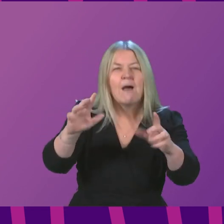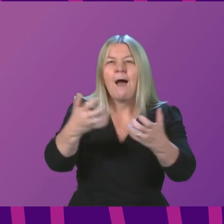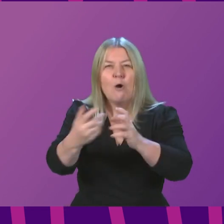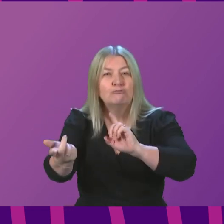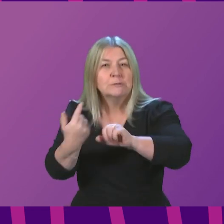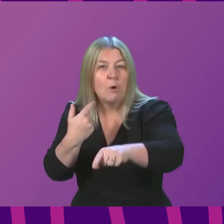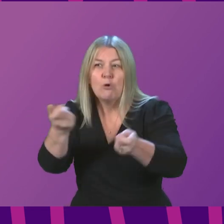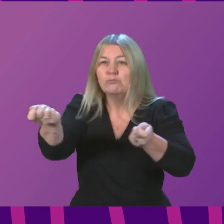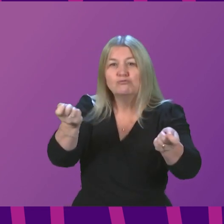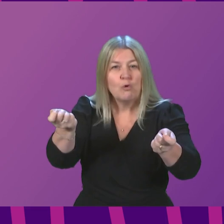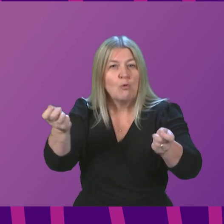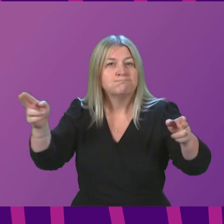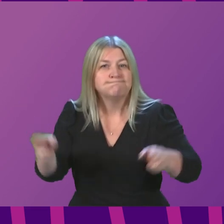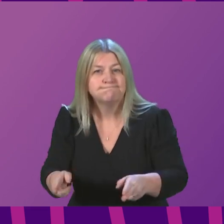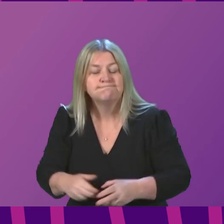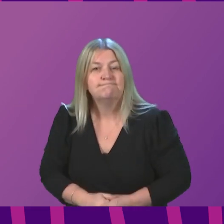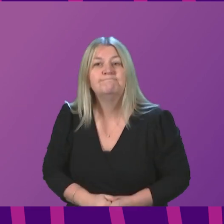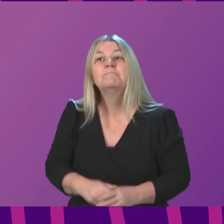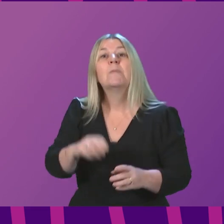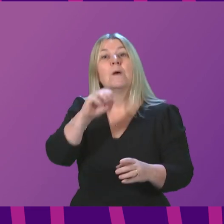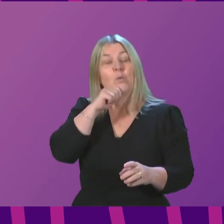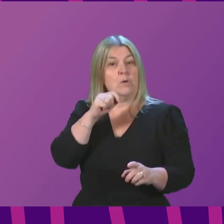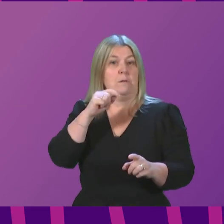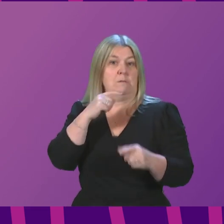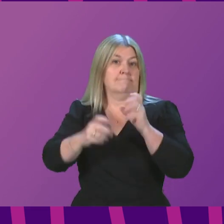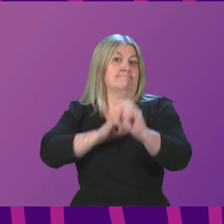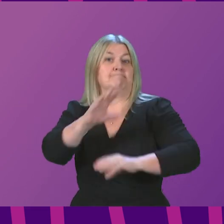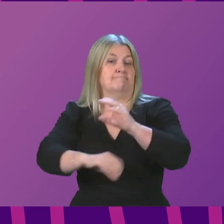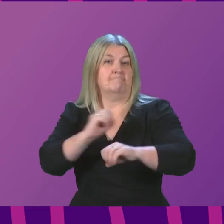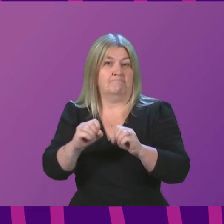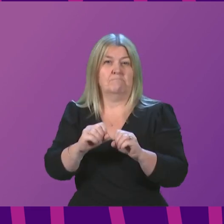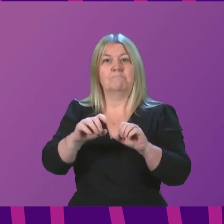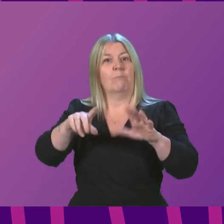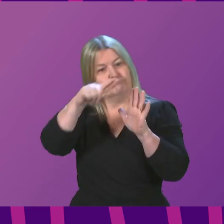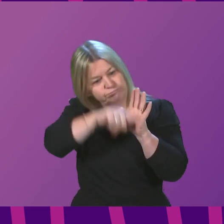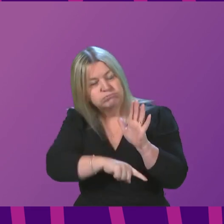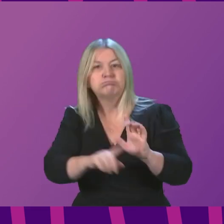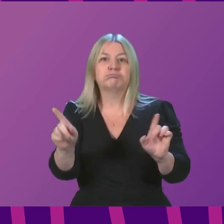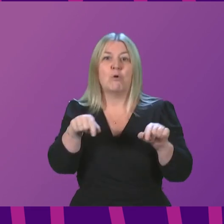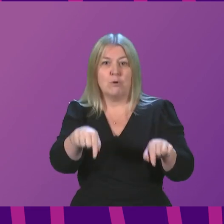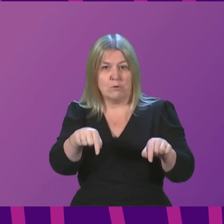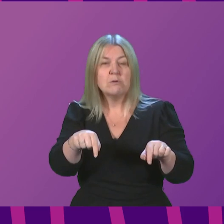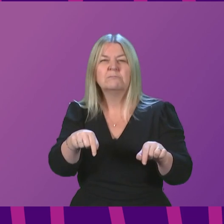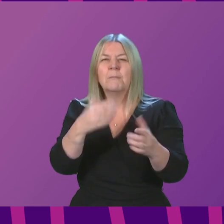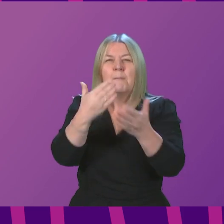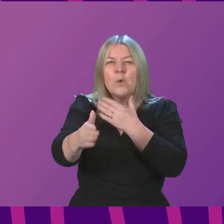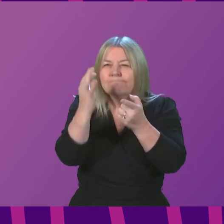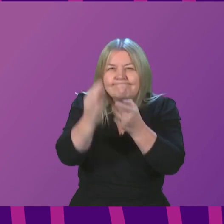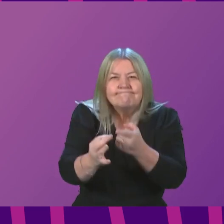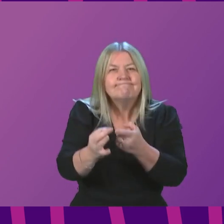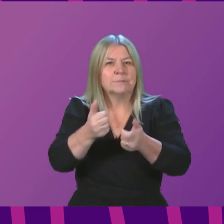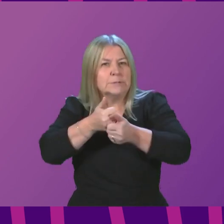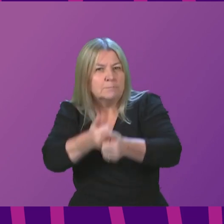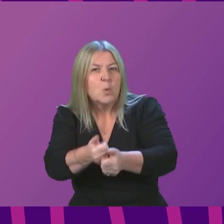summarise the protective measures which took effect earlier this week to help slow spread and provide some further detail of the support